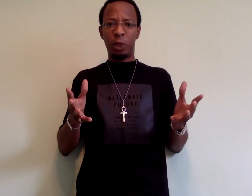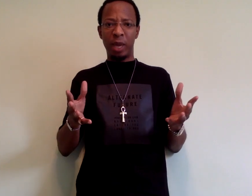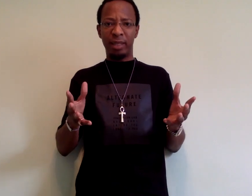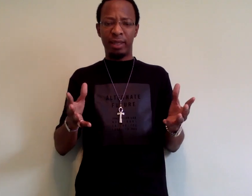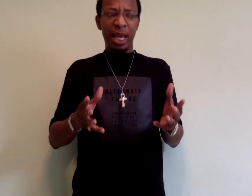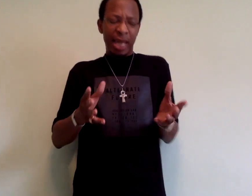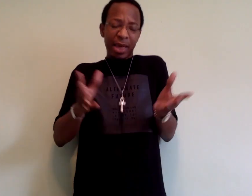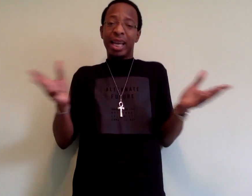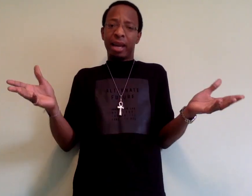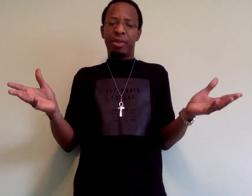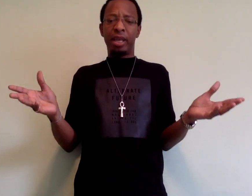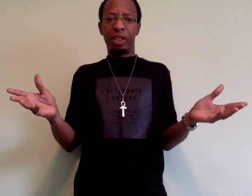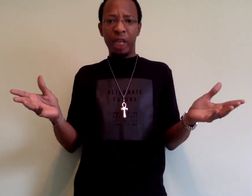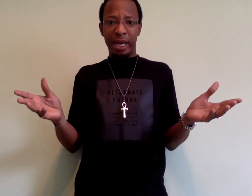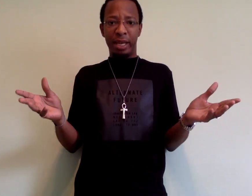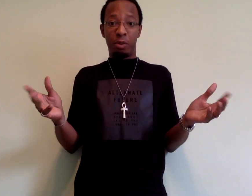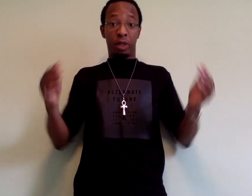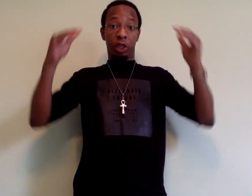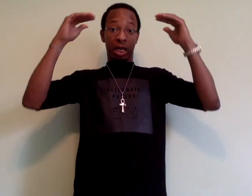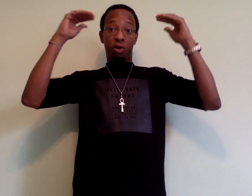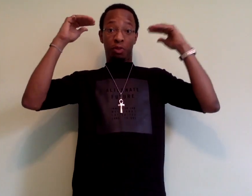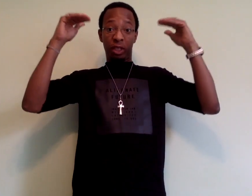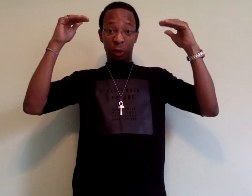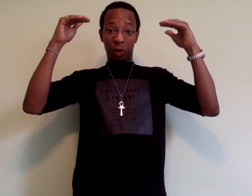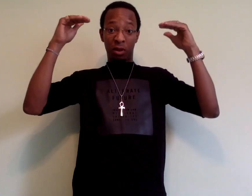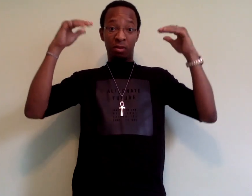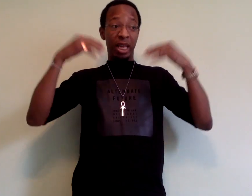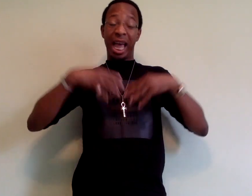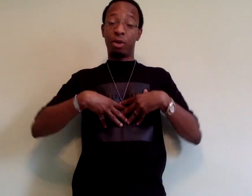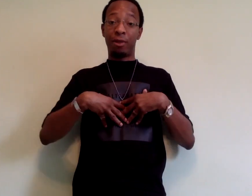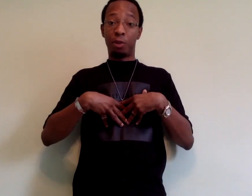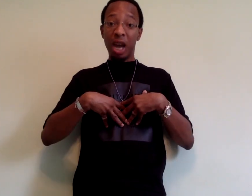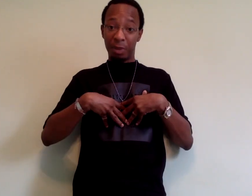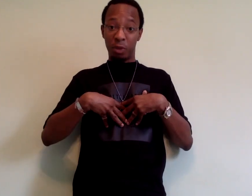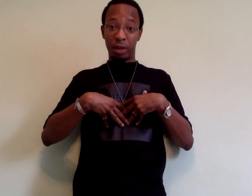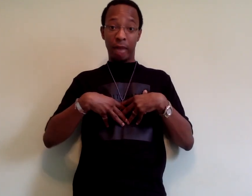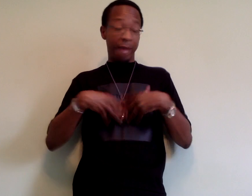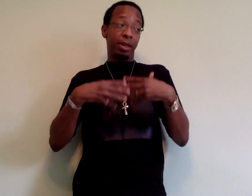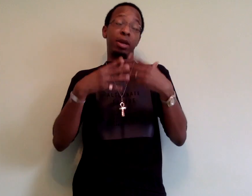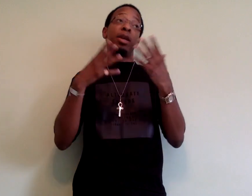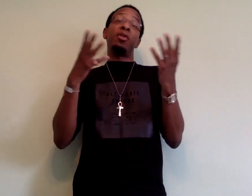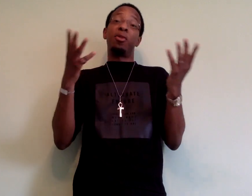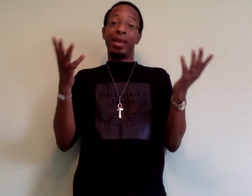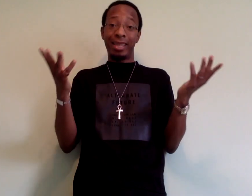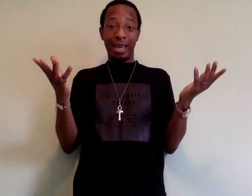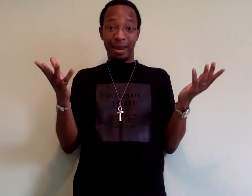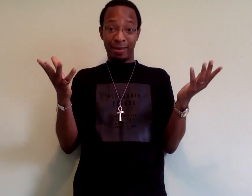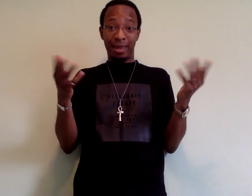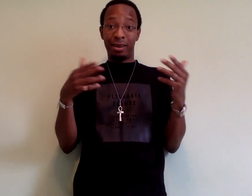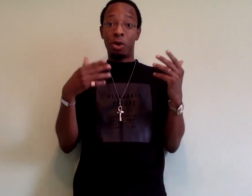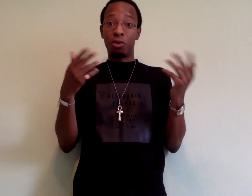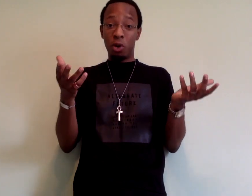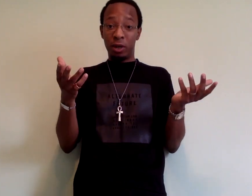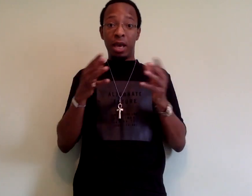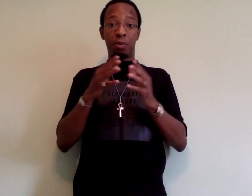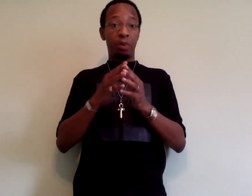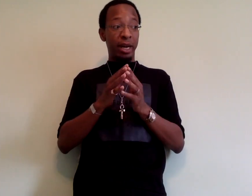spent. Now that kind of thing is shaky. But the general principle, I don't have a problem with. I think there are a number of ways that kind of thing can go wrong. But,